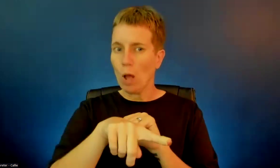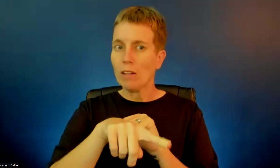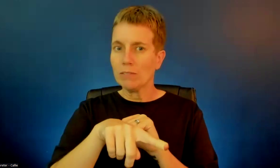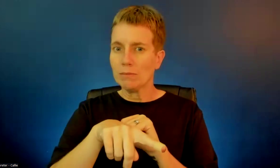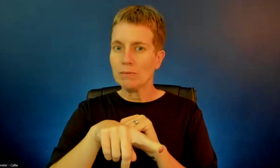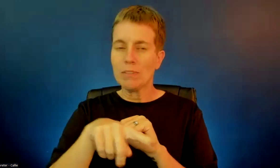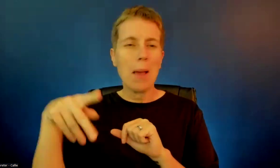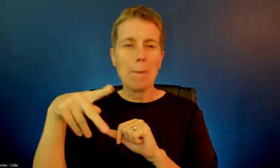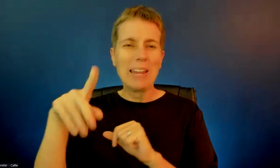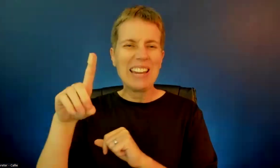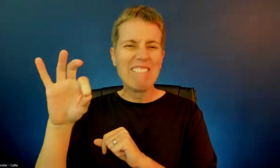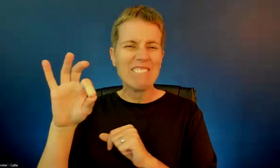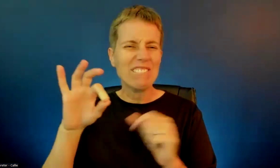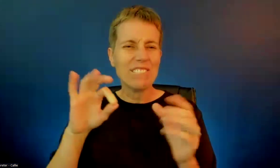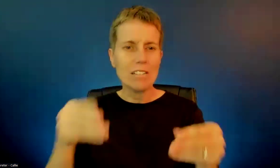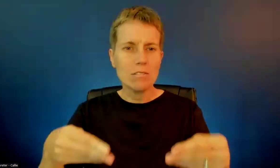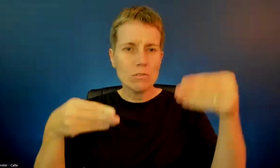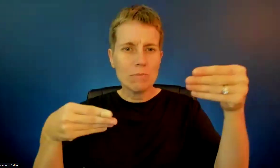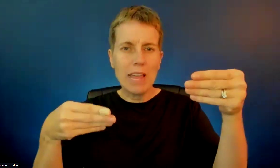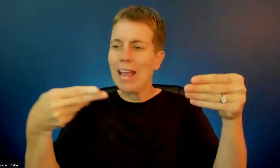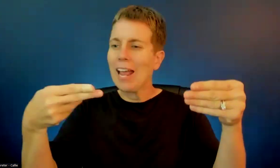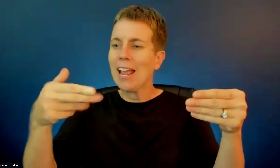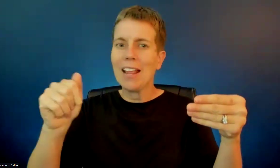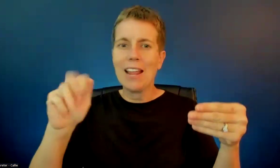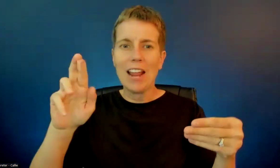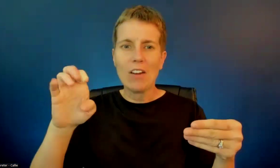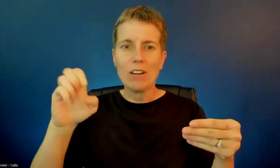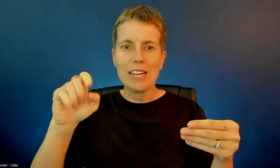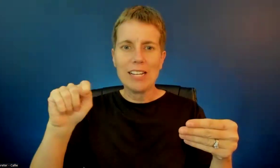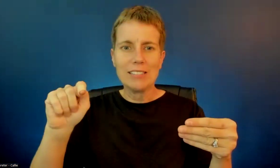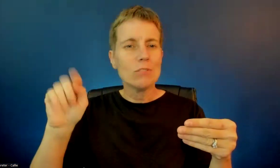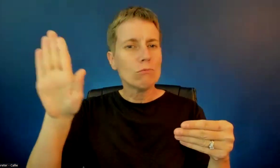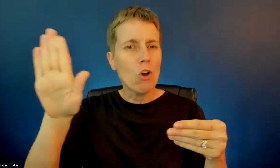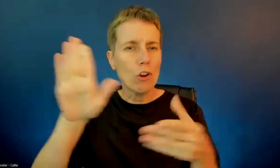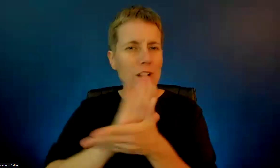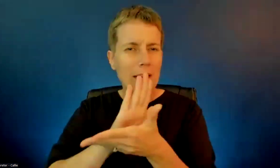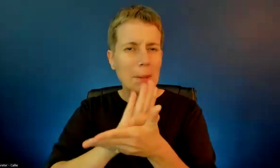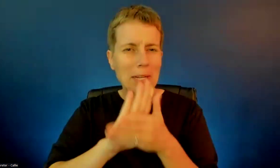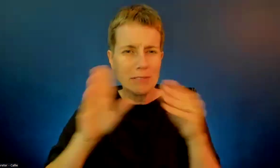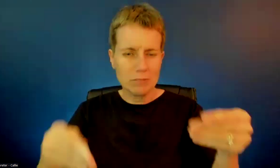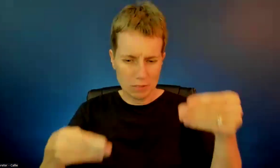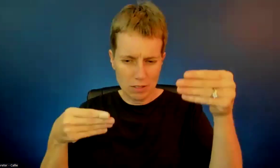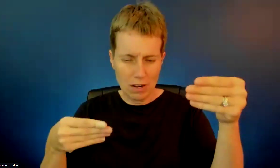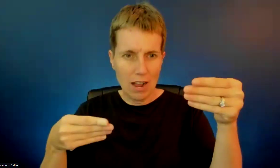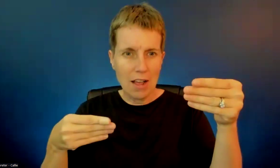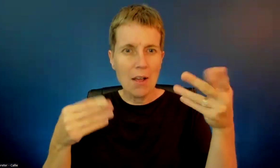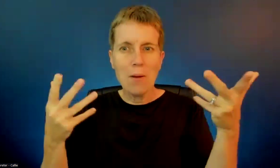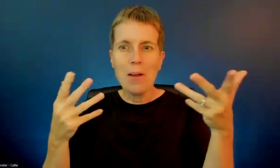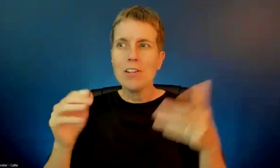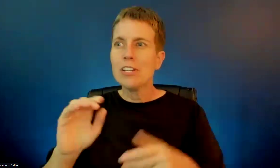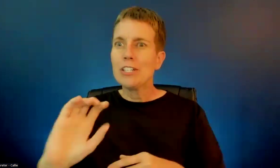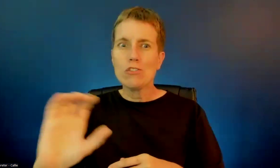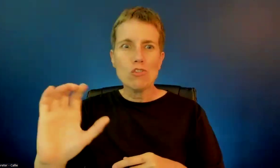PDF of Harriet's documents about, she imagines a Charleston